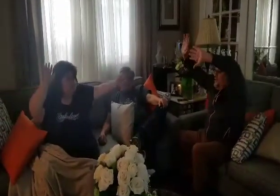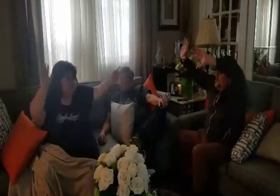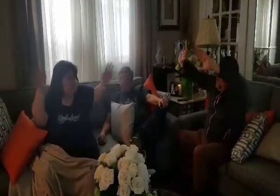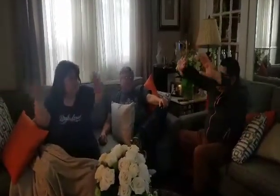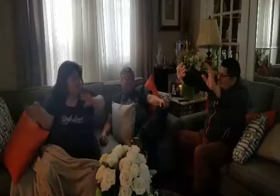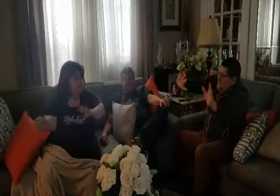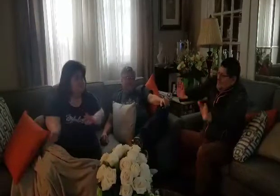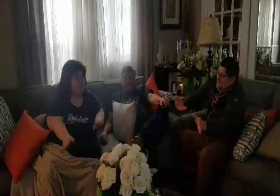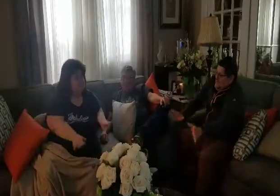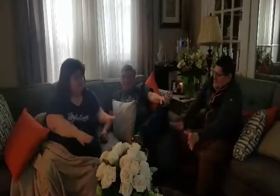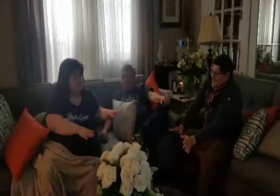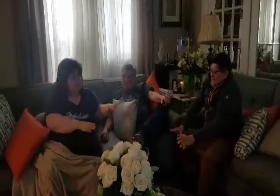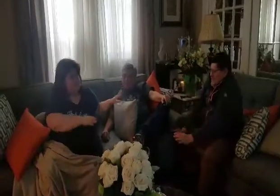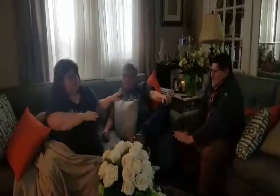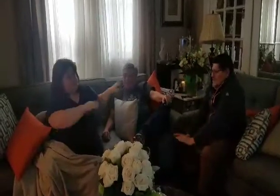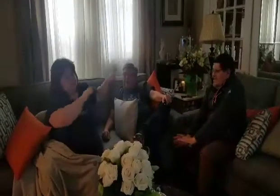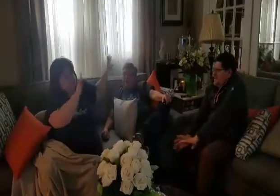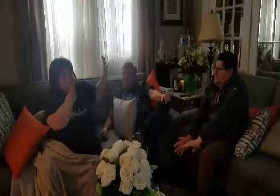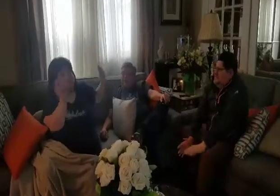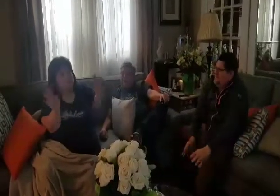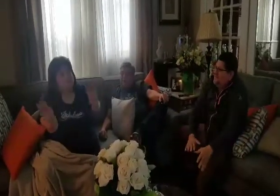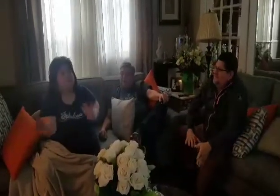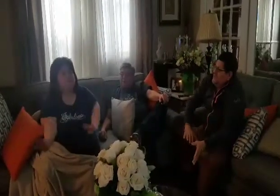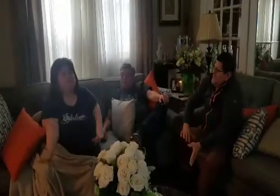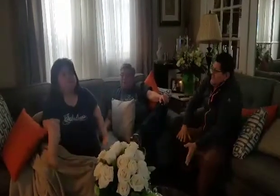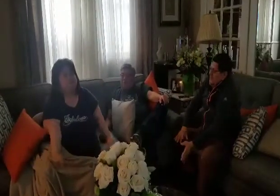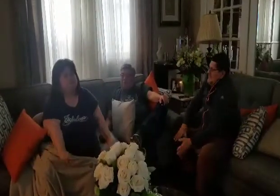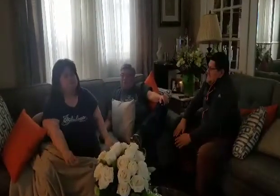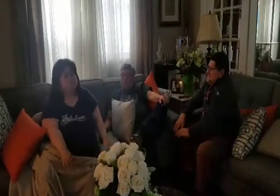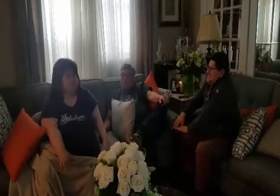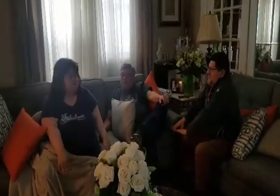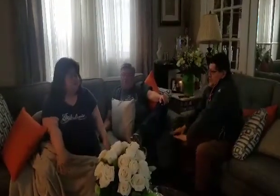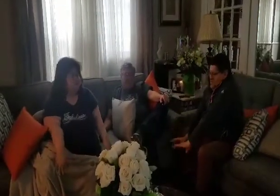what a wonderful world. The rainbow,